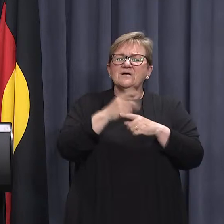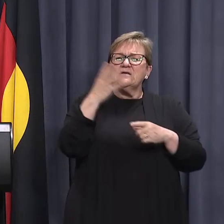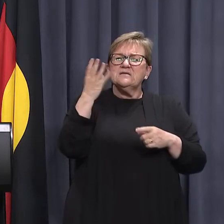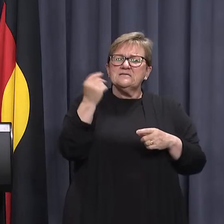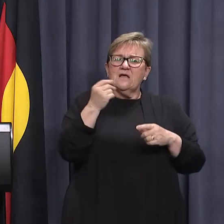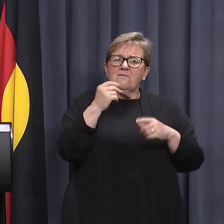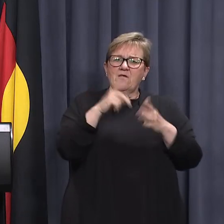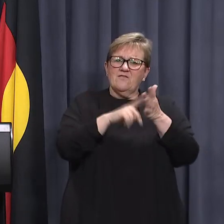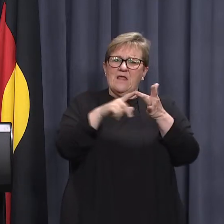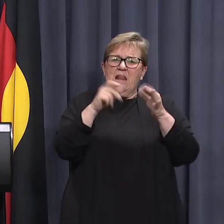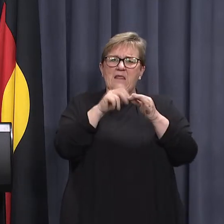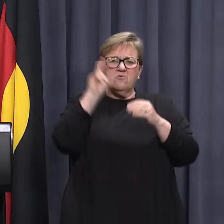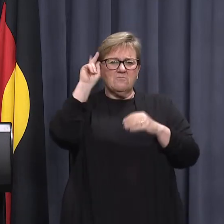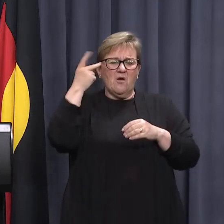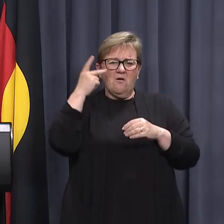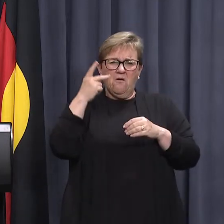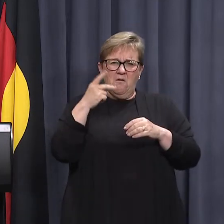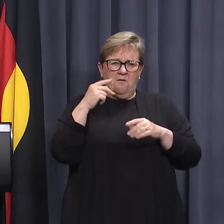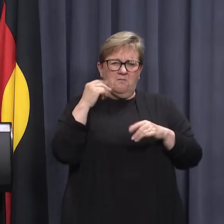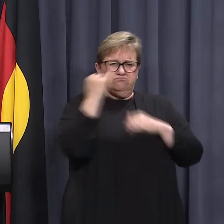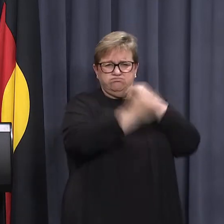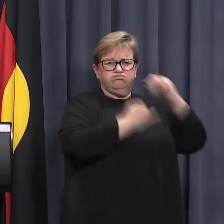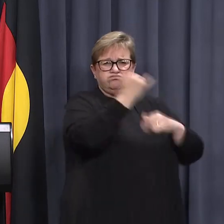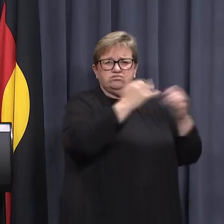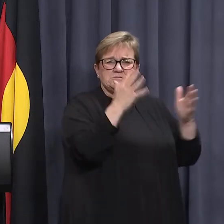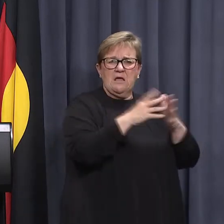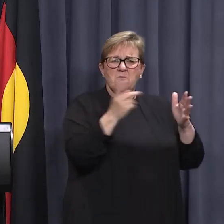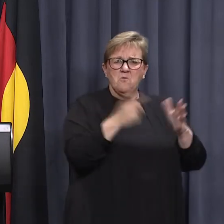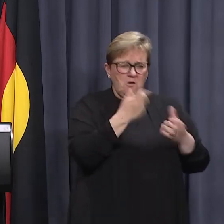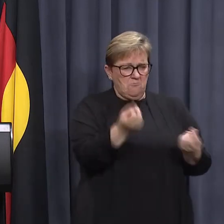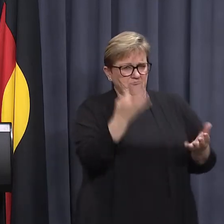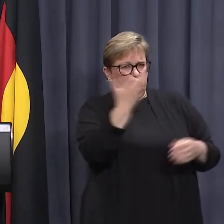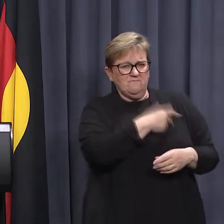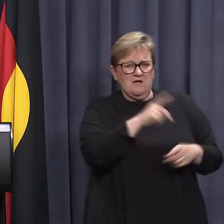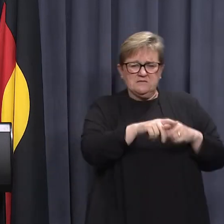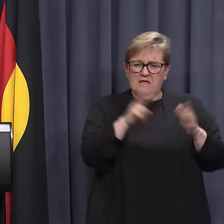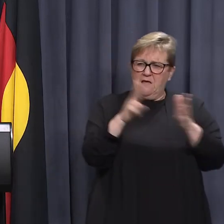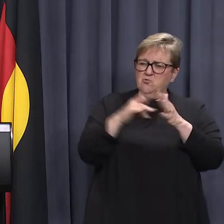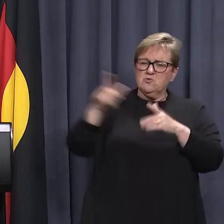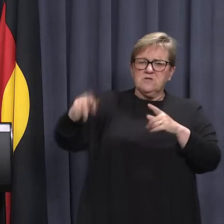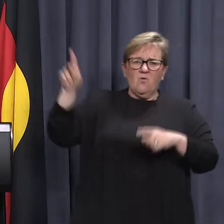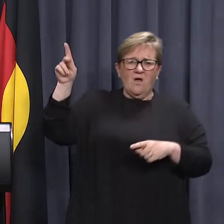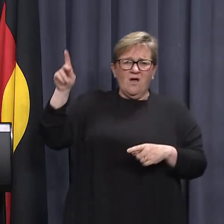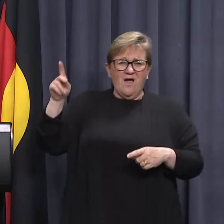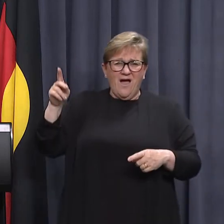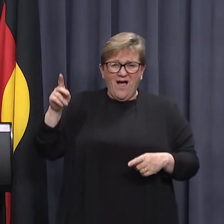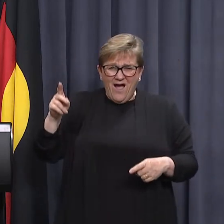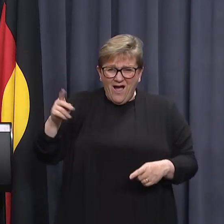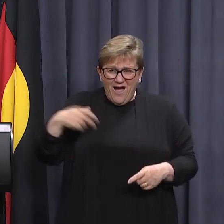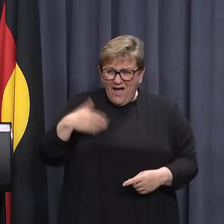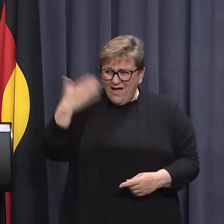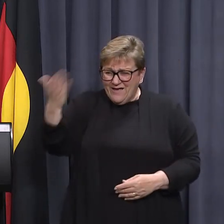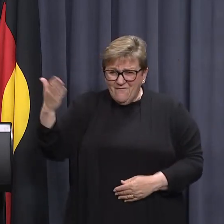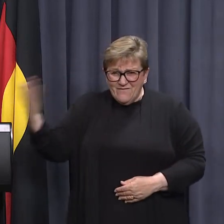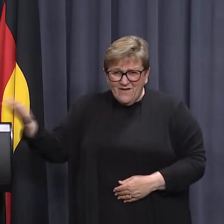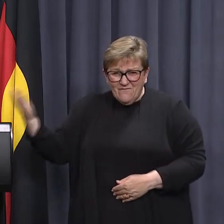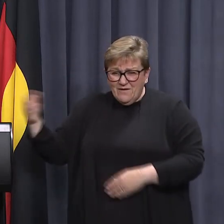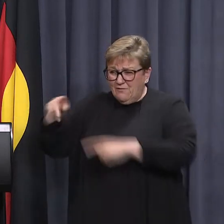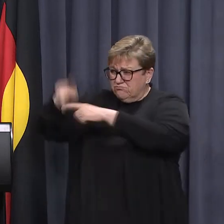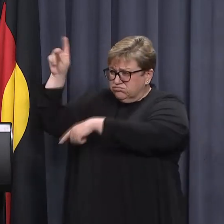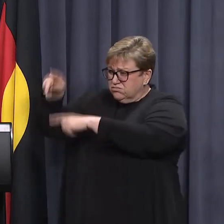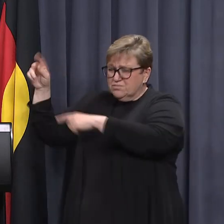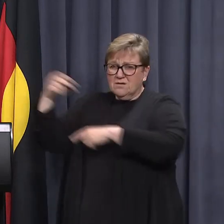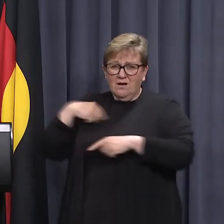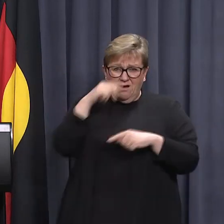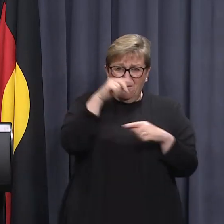the federal liberal politicians who are attacking Western Australia, but not having the vaccination rate of New South Wales and Victoria, even though they gave millions of extra doses